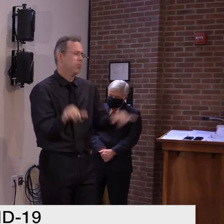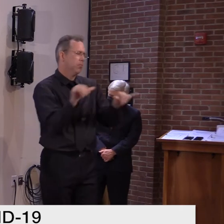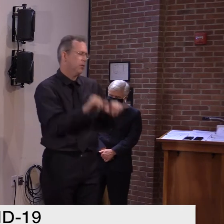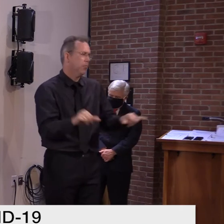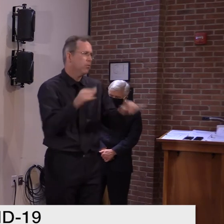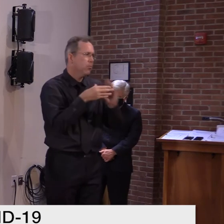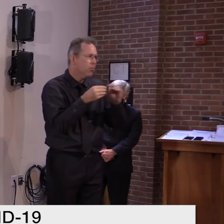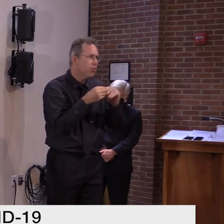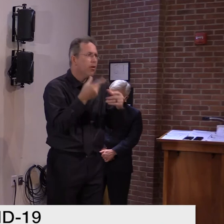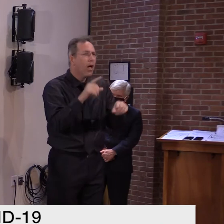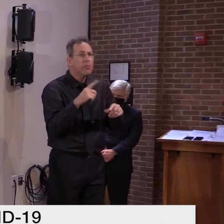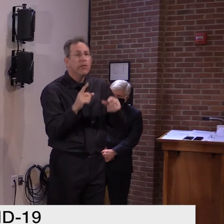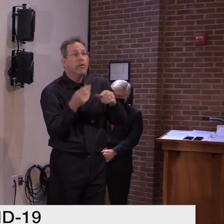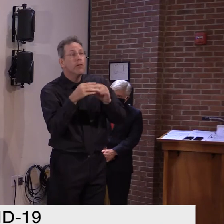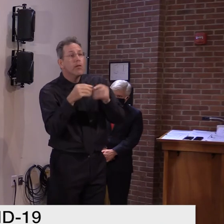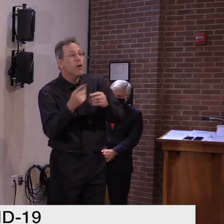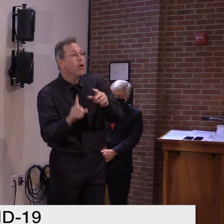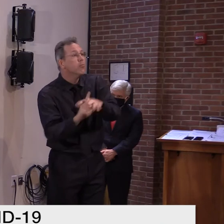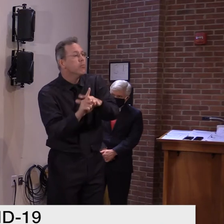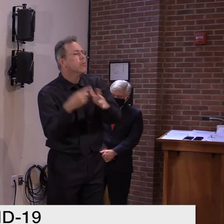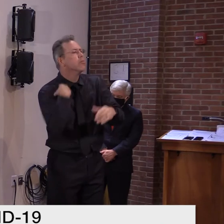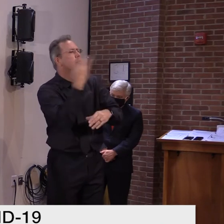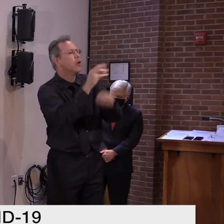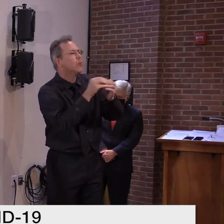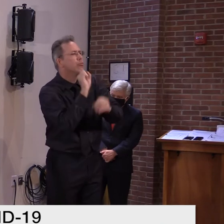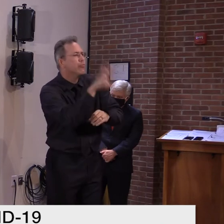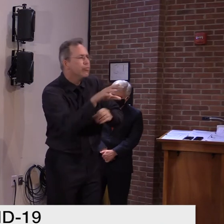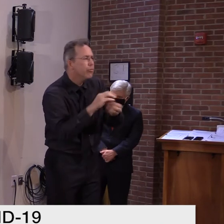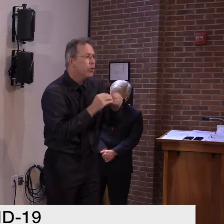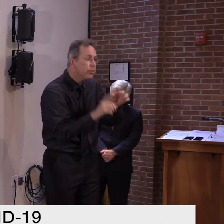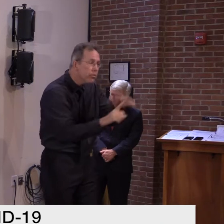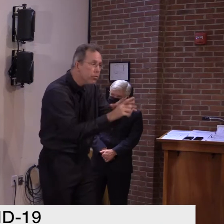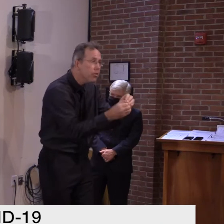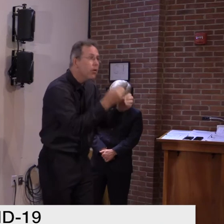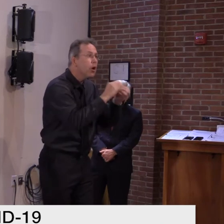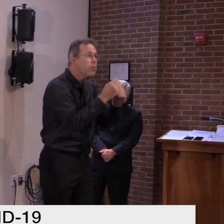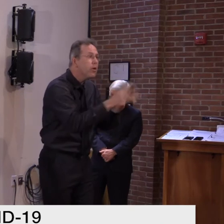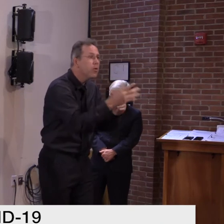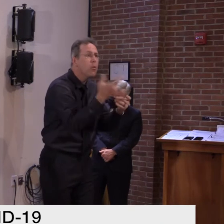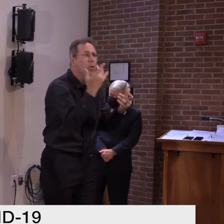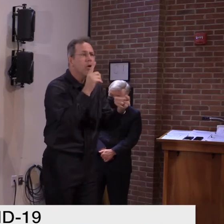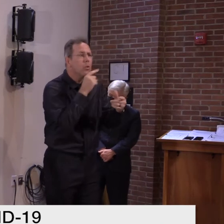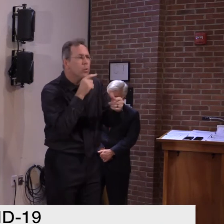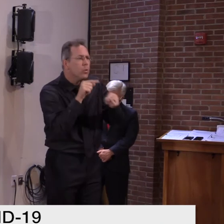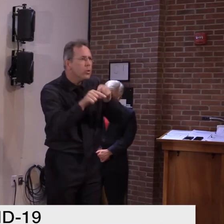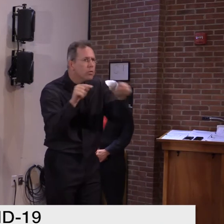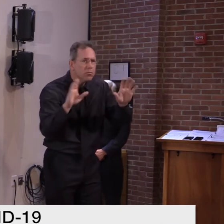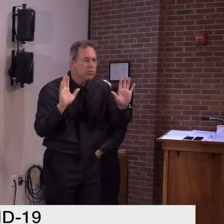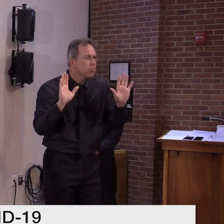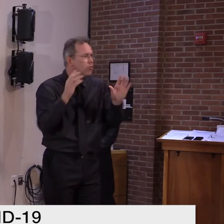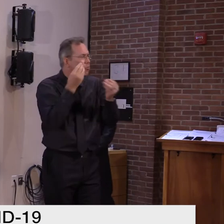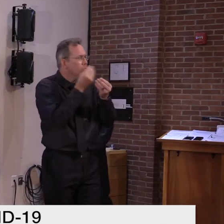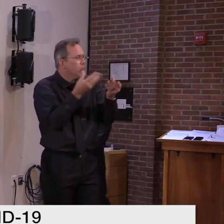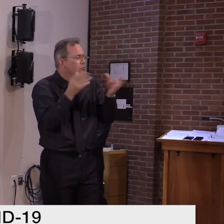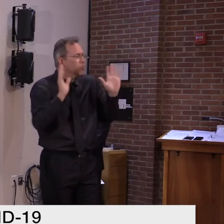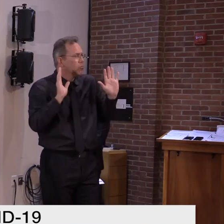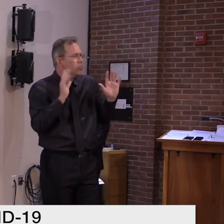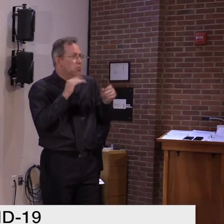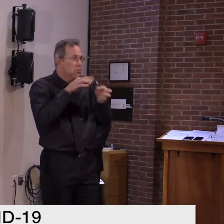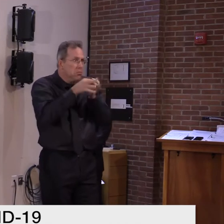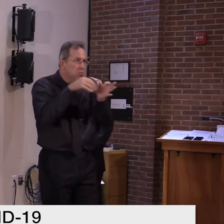facilities about PPE, uh, adequacy at the time. Uh, um, nothing,